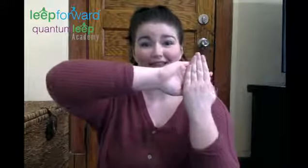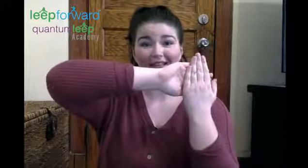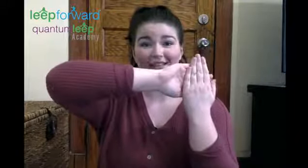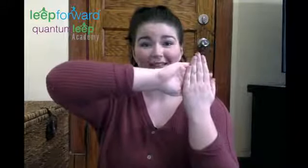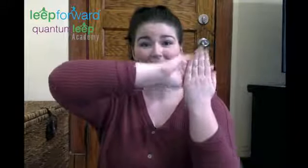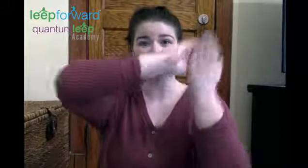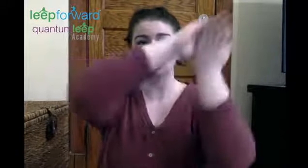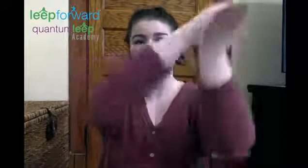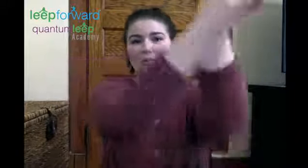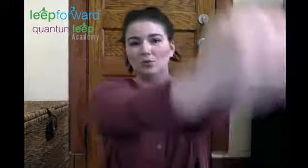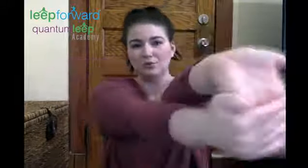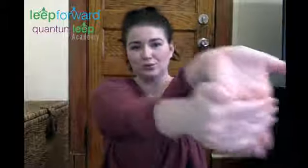this. Woo.